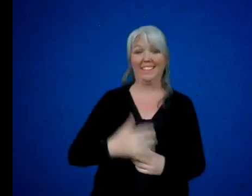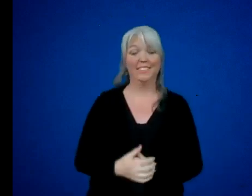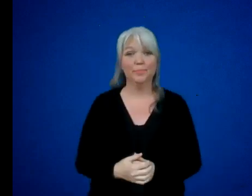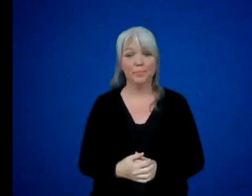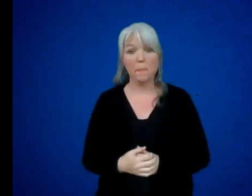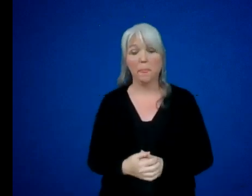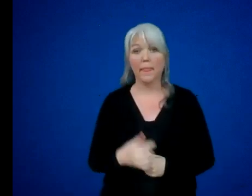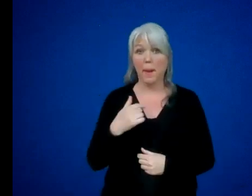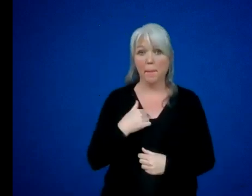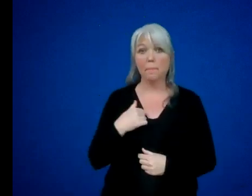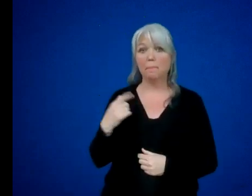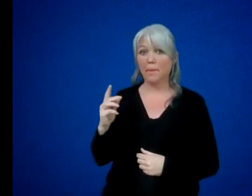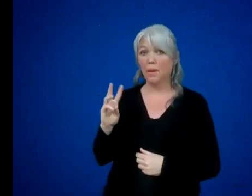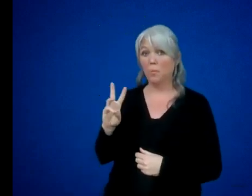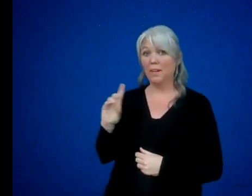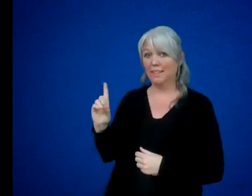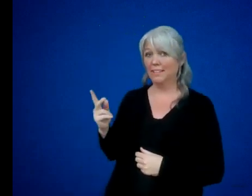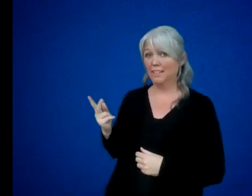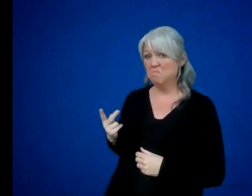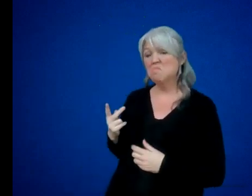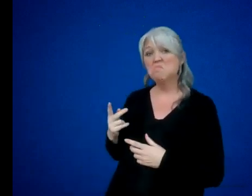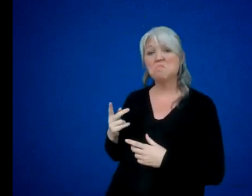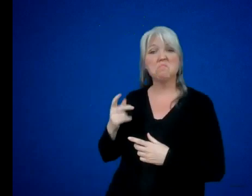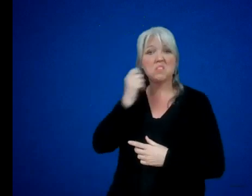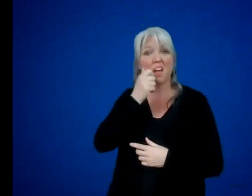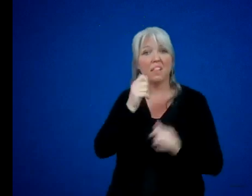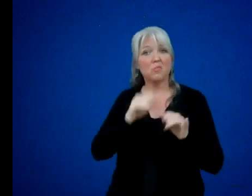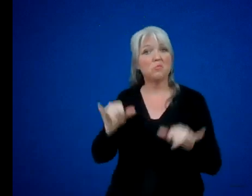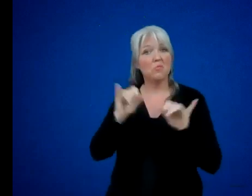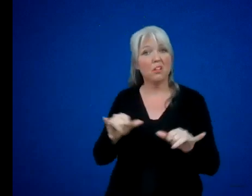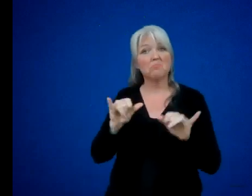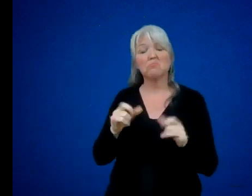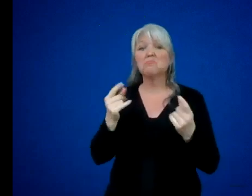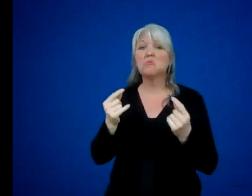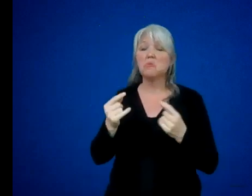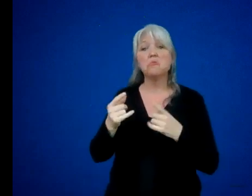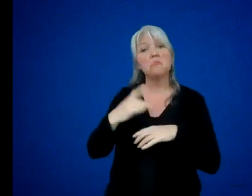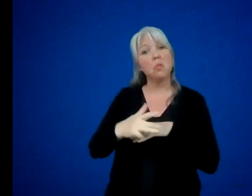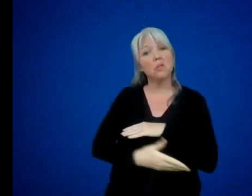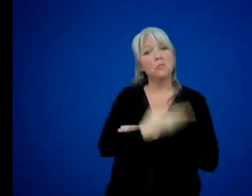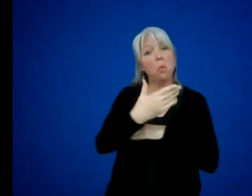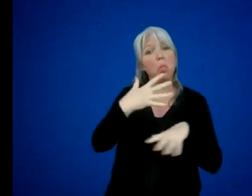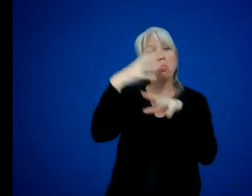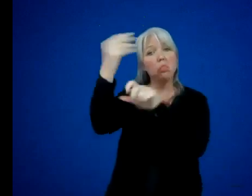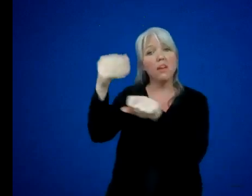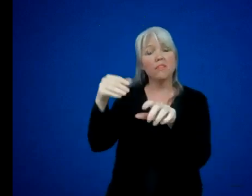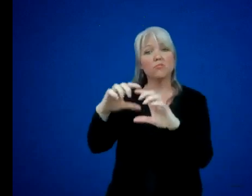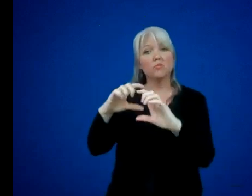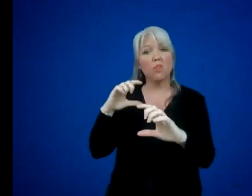Me and Winn-Dixie got into a daily routine where we would leave the trailer early in the morning and get down to Gertrude's pets in